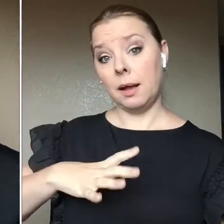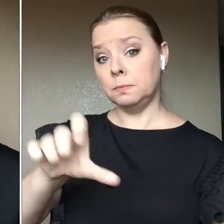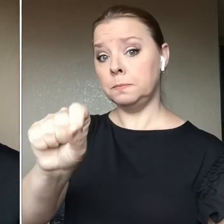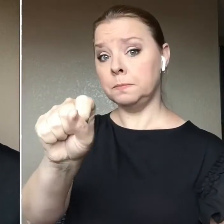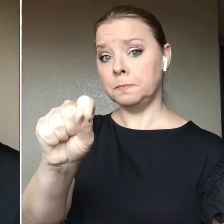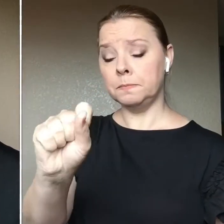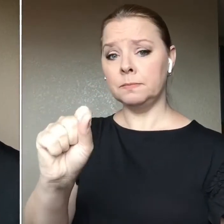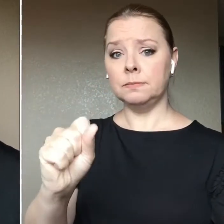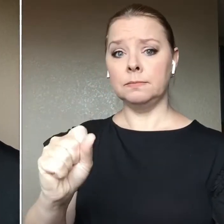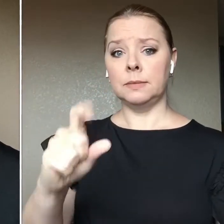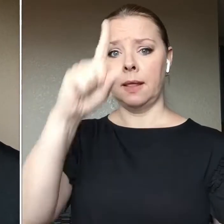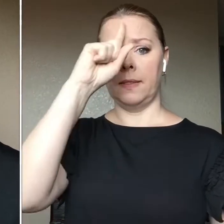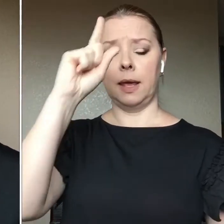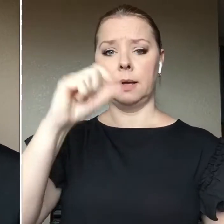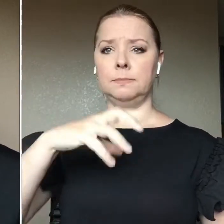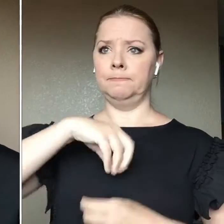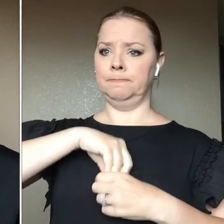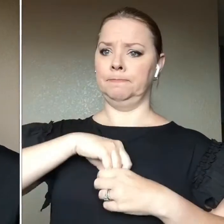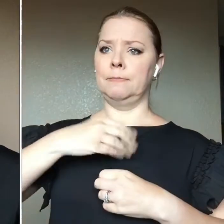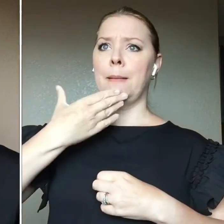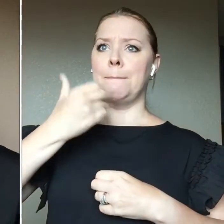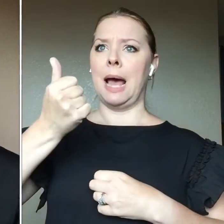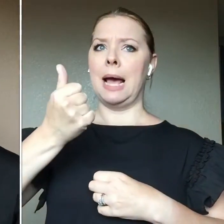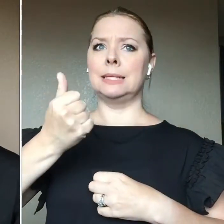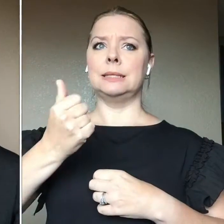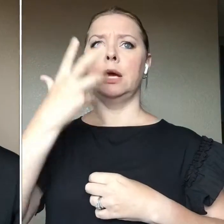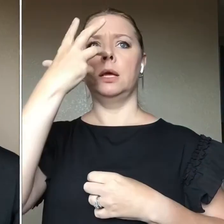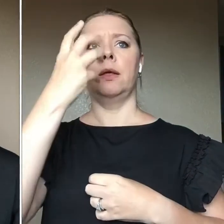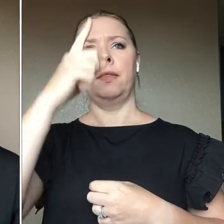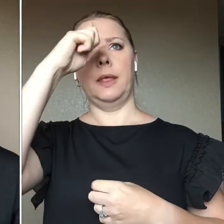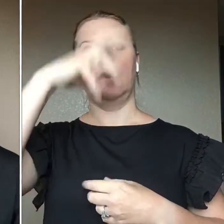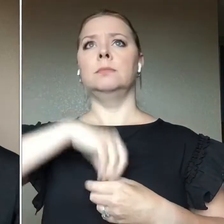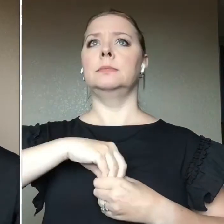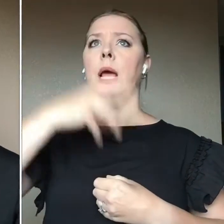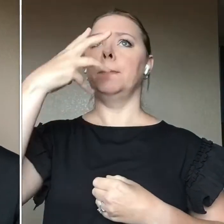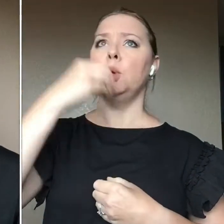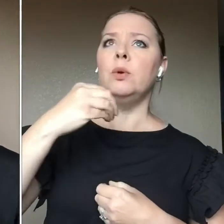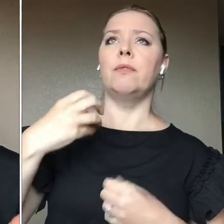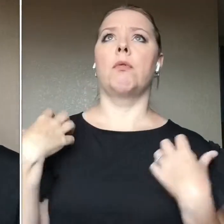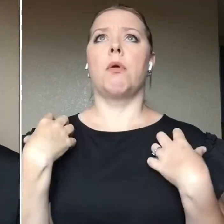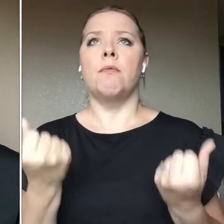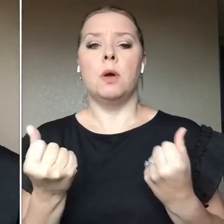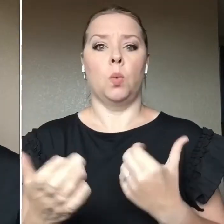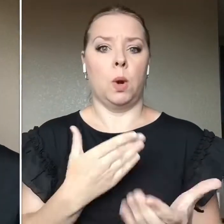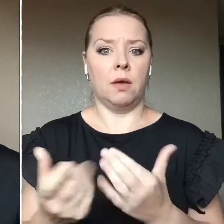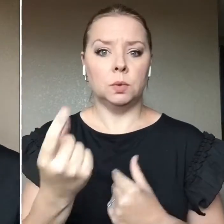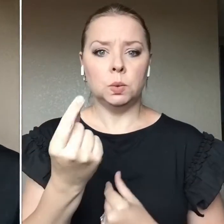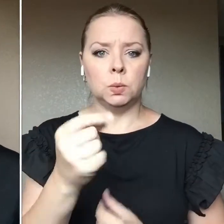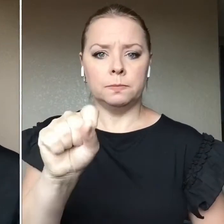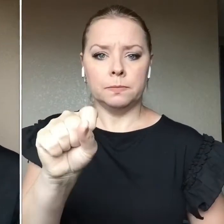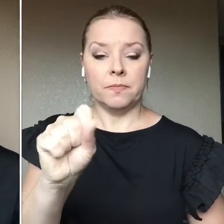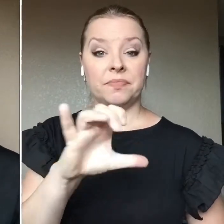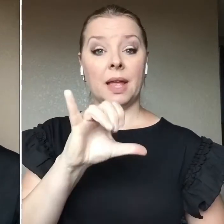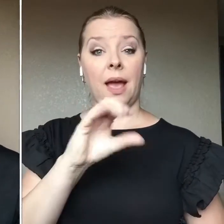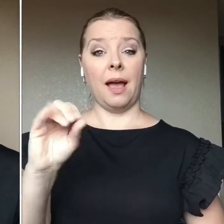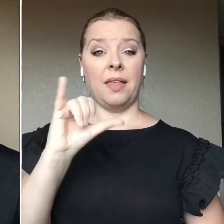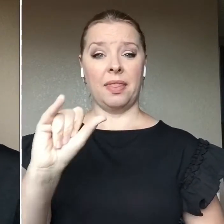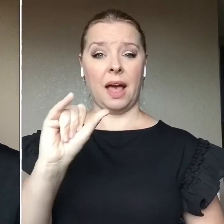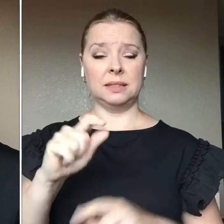self and feel beautiful and confident in whatever they're doing. And that comes in a variety of price points. And some people